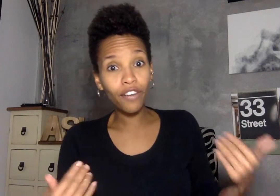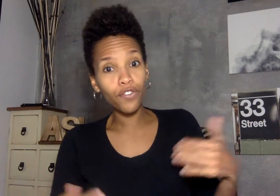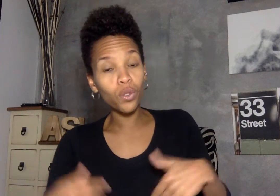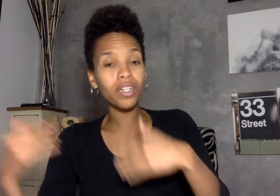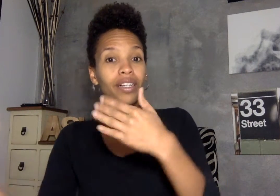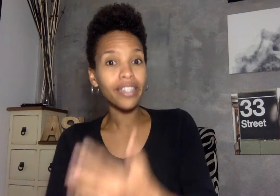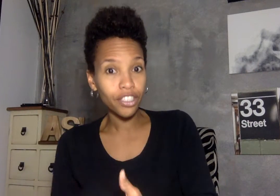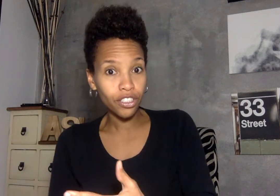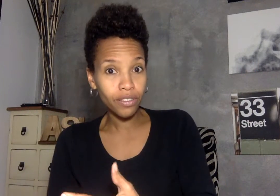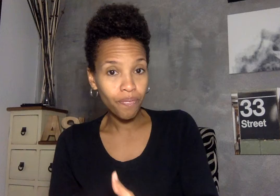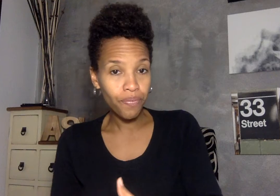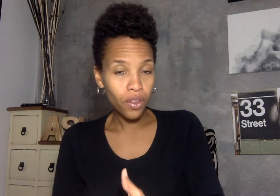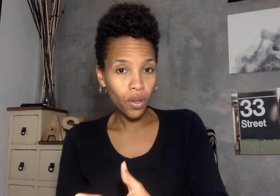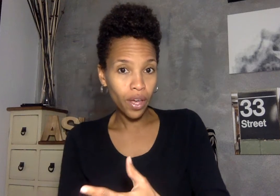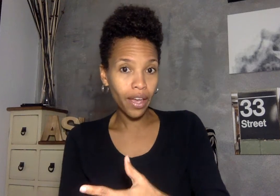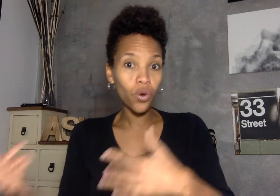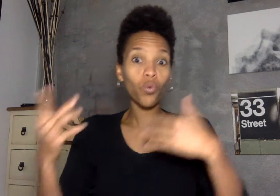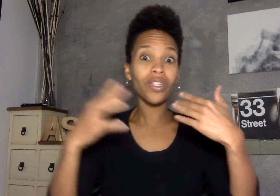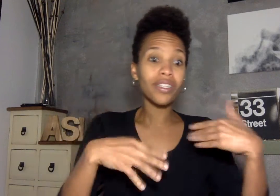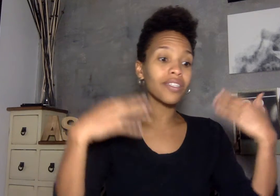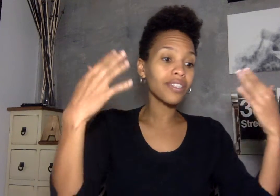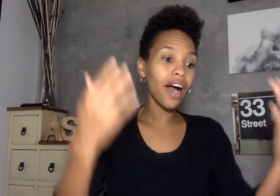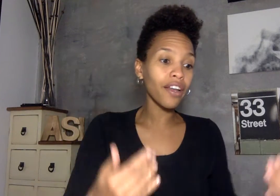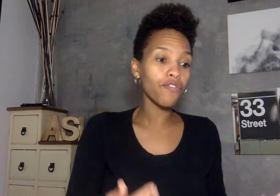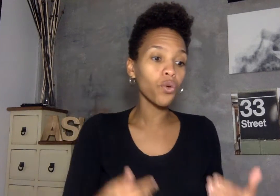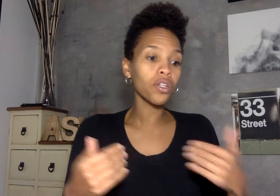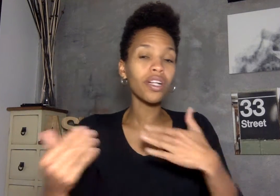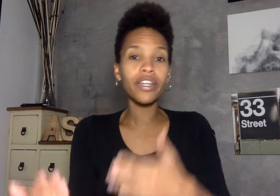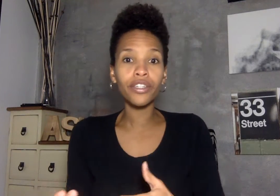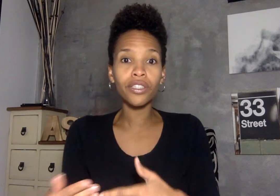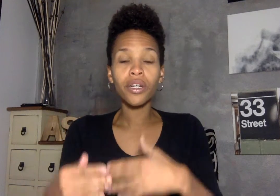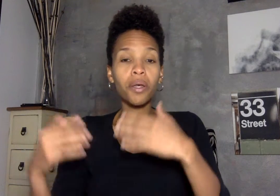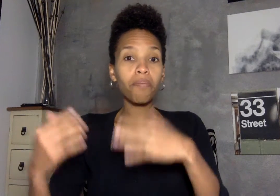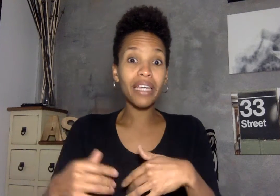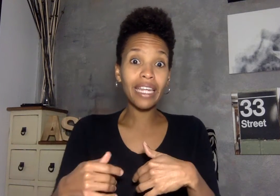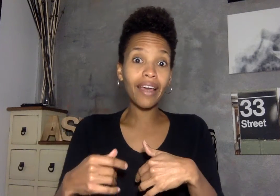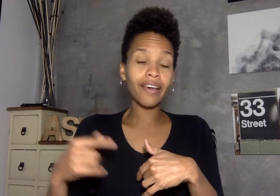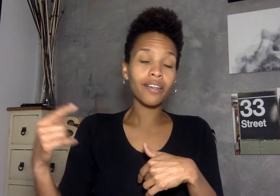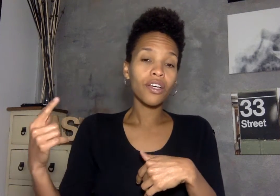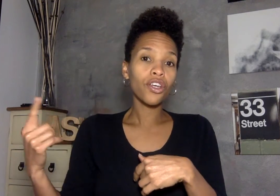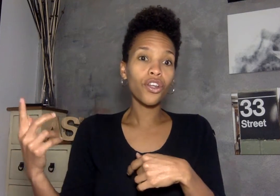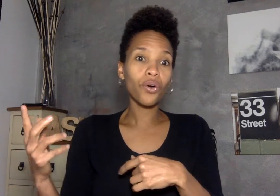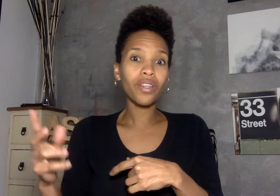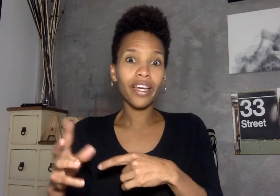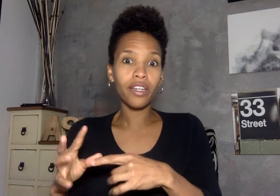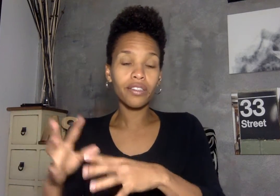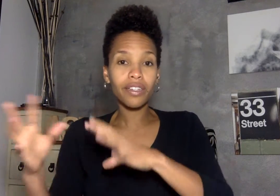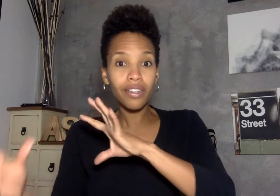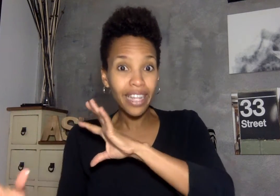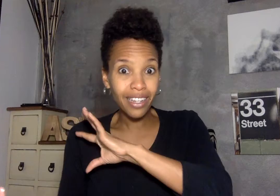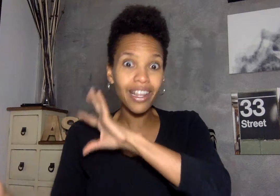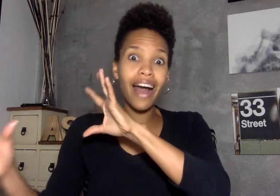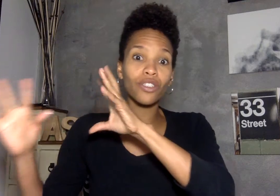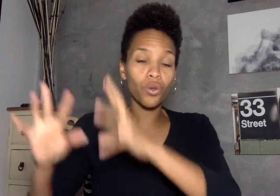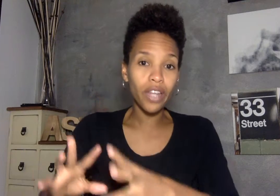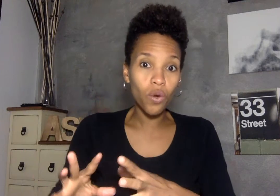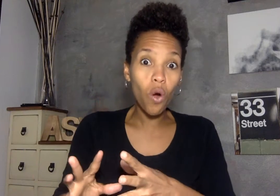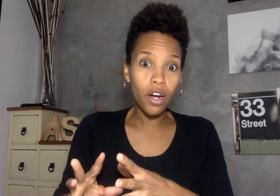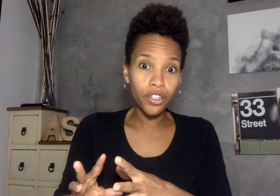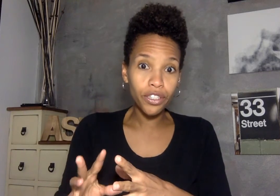for clear okay or what's the sign for clear meaning you know like like glass or like water